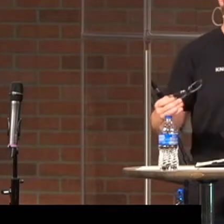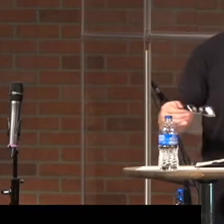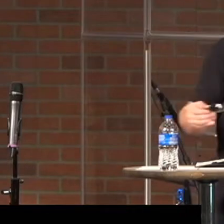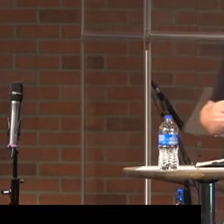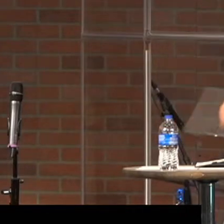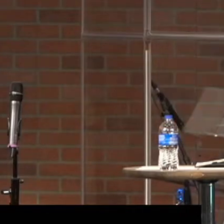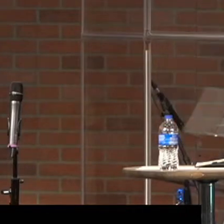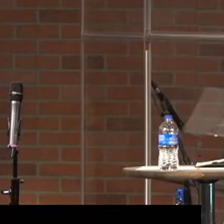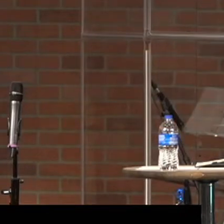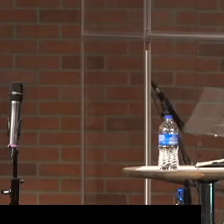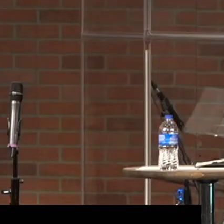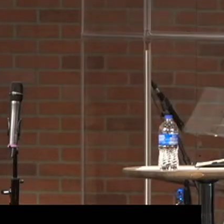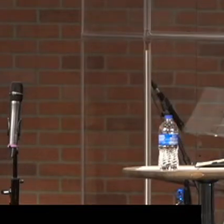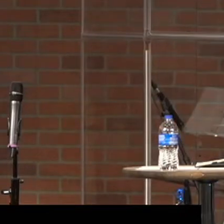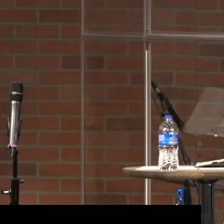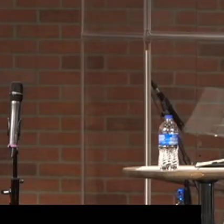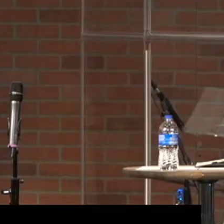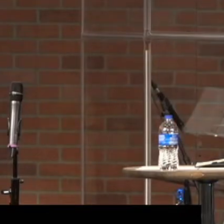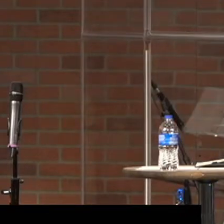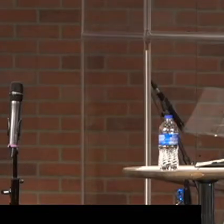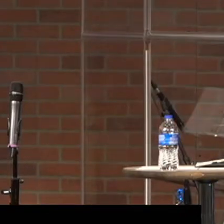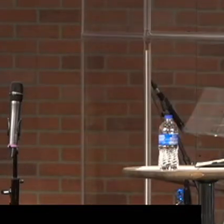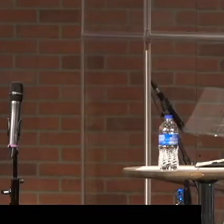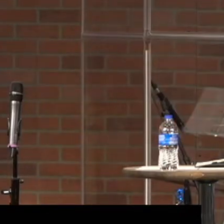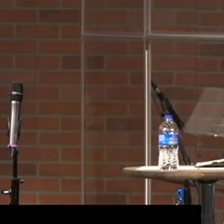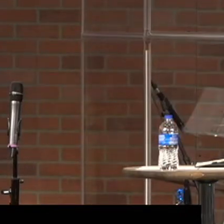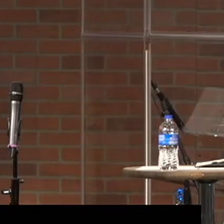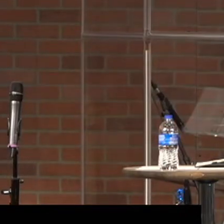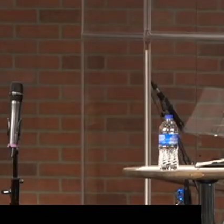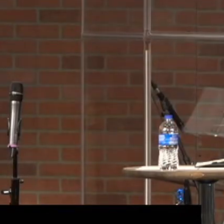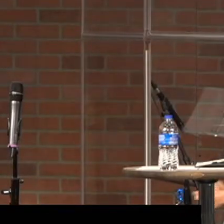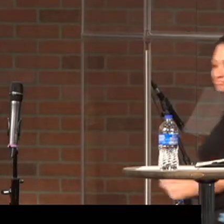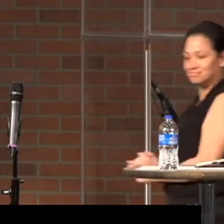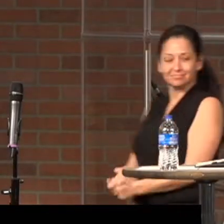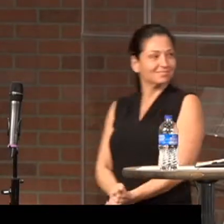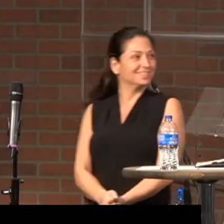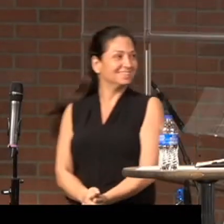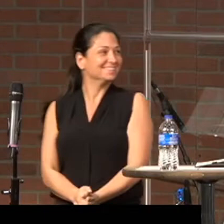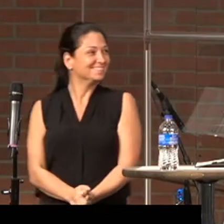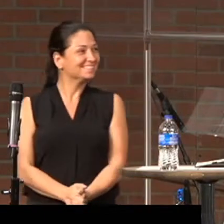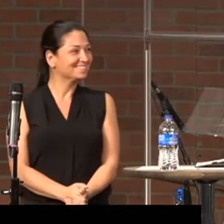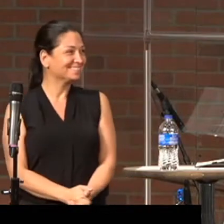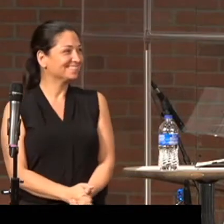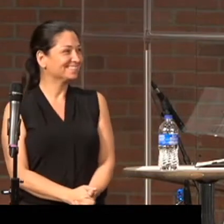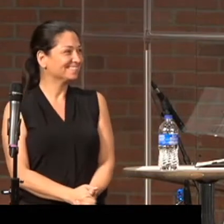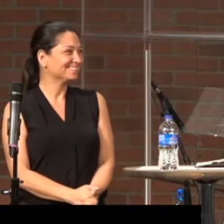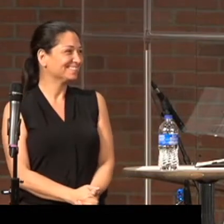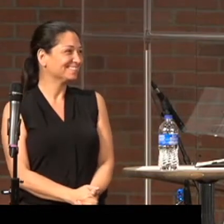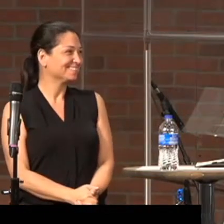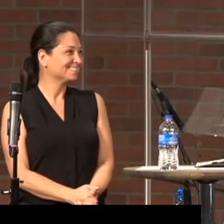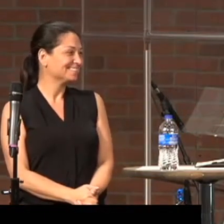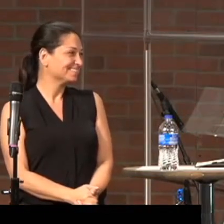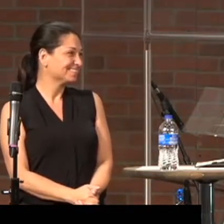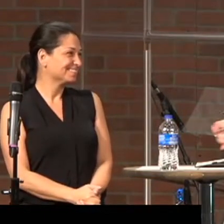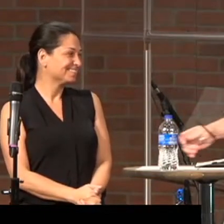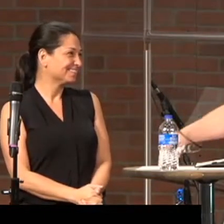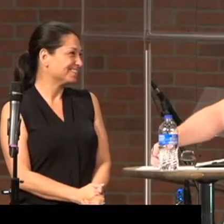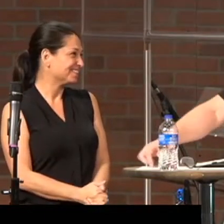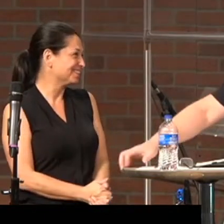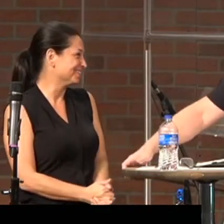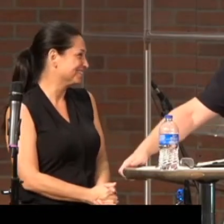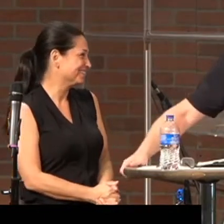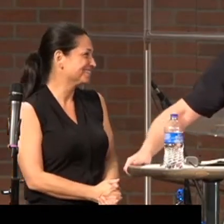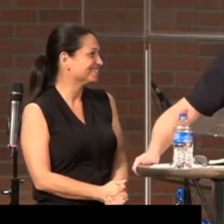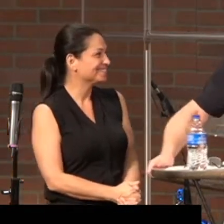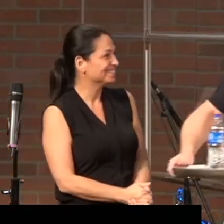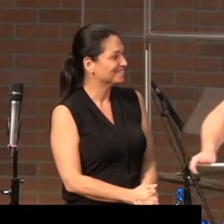Now here's the thing about what the Holy Spirit has written. You good? I'm just going to do this. How about this? How about this? I'm going